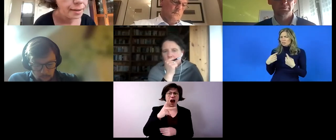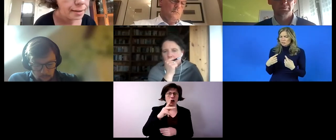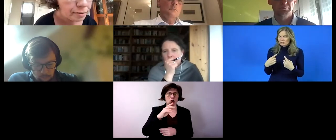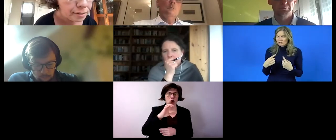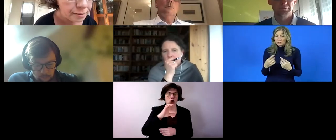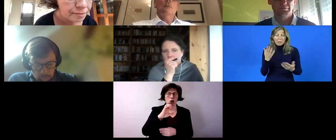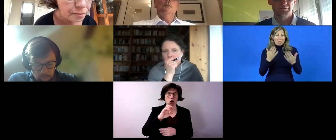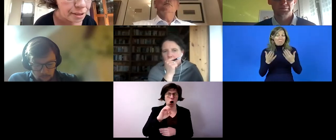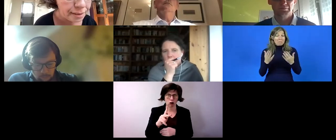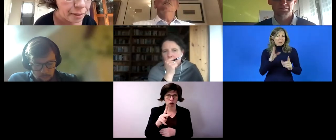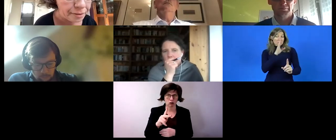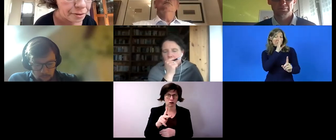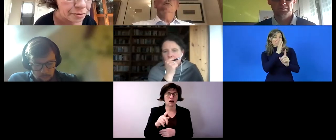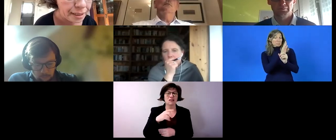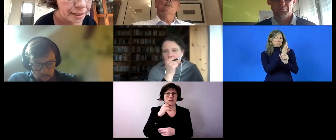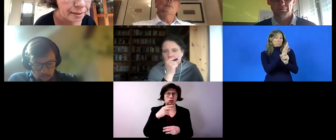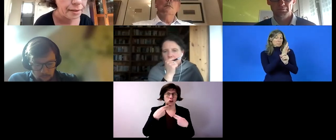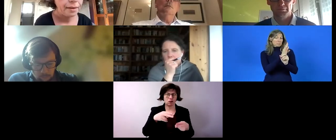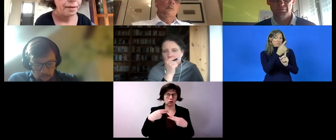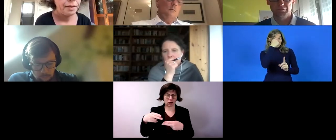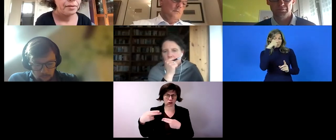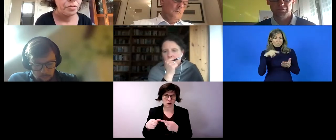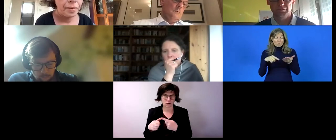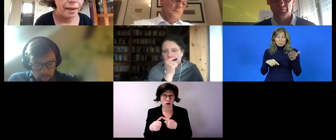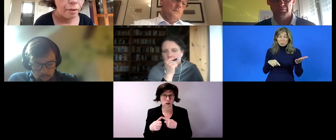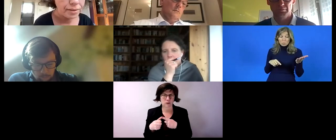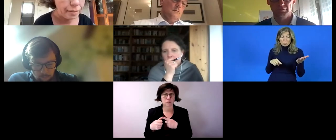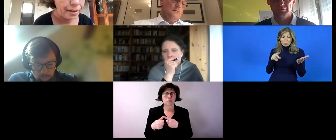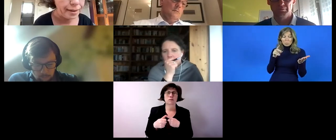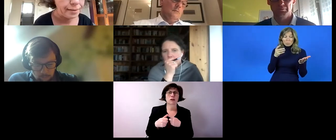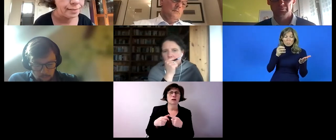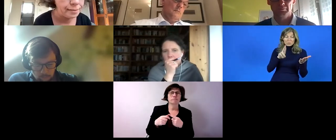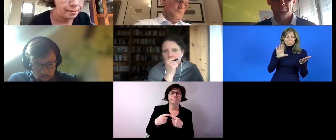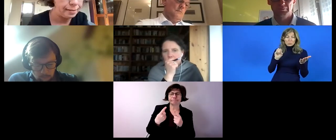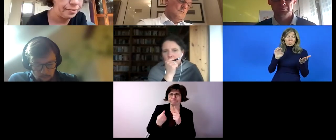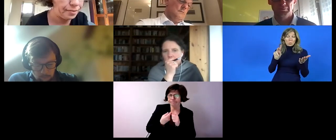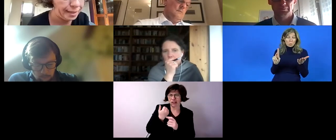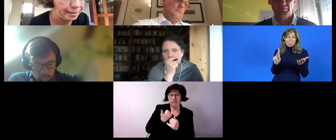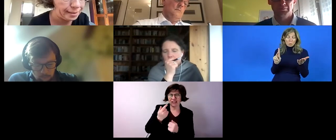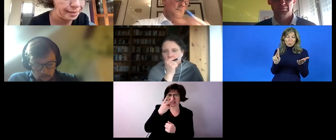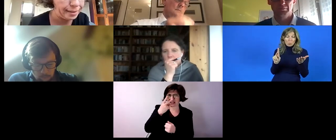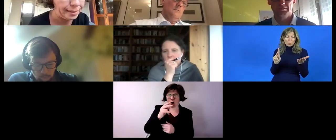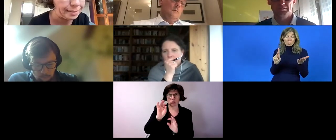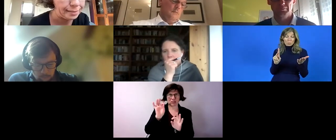a direct answer to mr cocker and then i'll leave you the floor for the